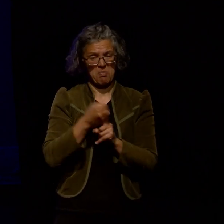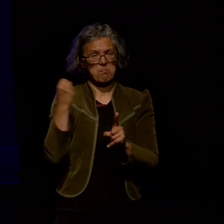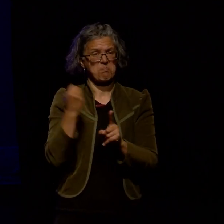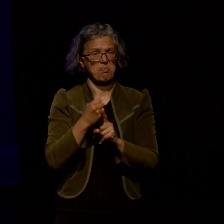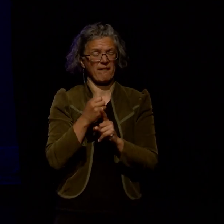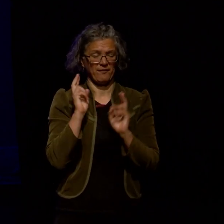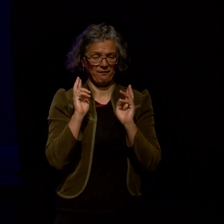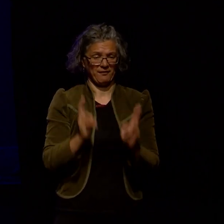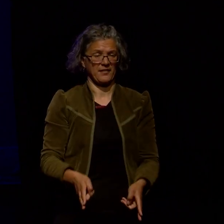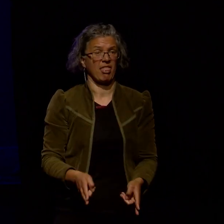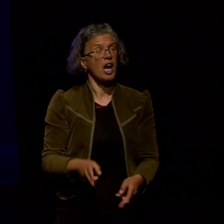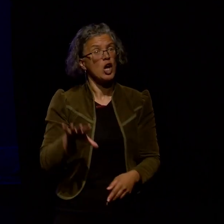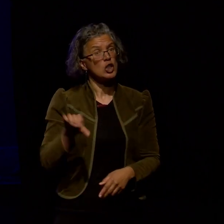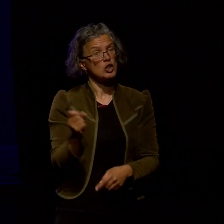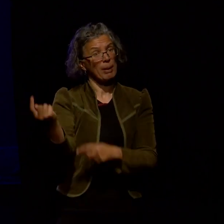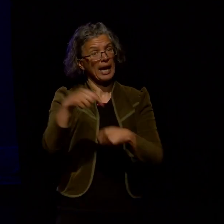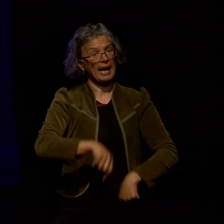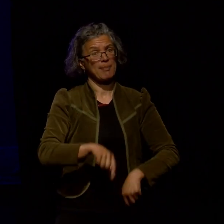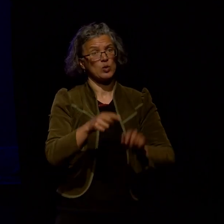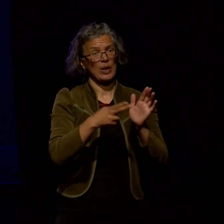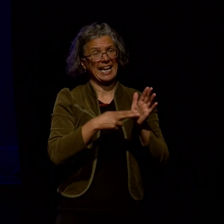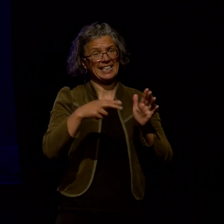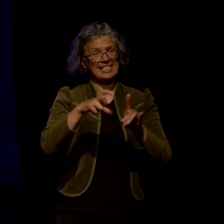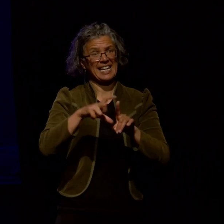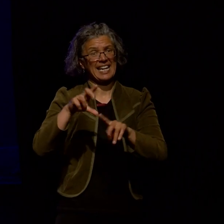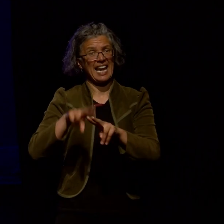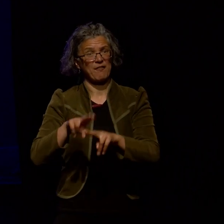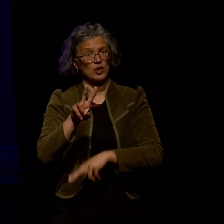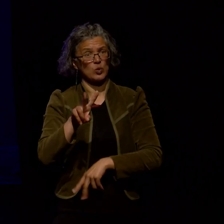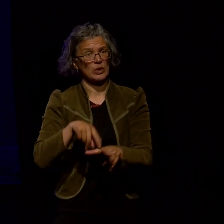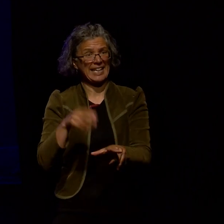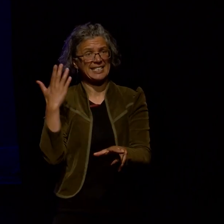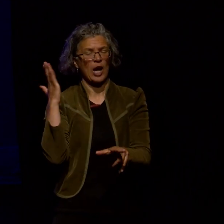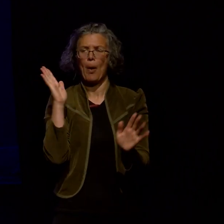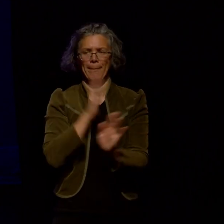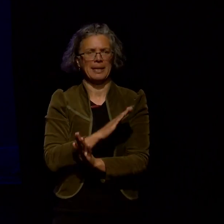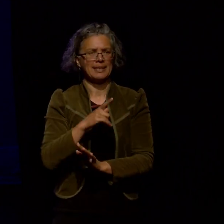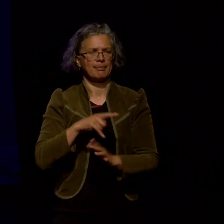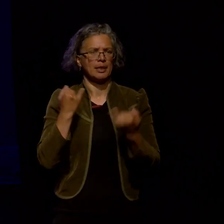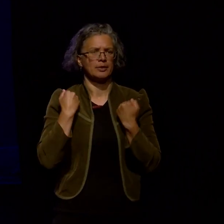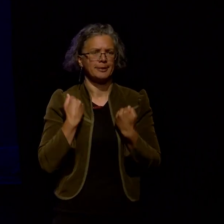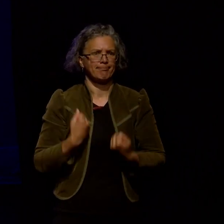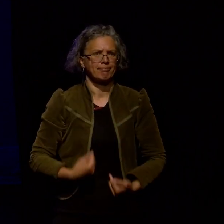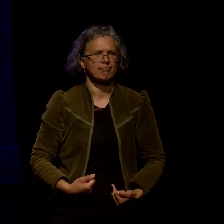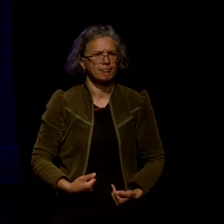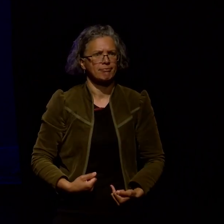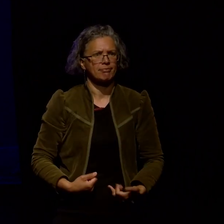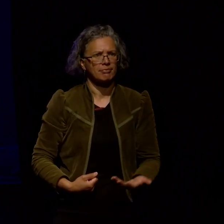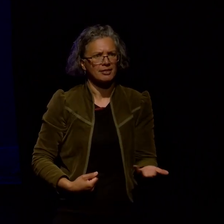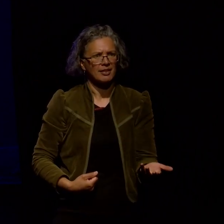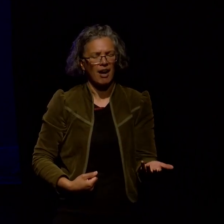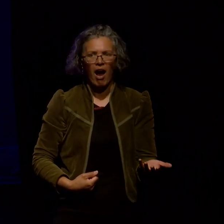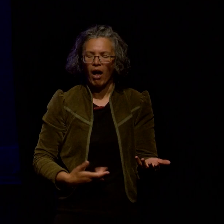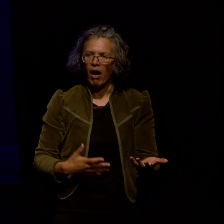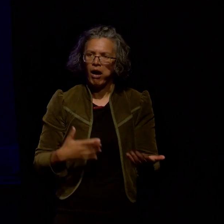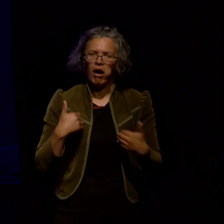NDF about two years ago and that was the main reason that I wasn't able to come because it was in the months following where I was